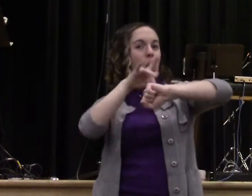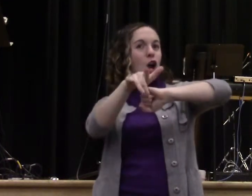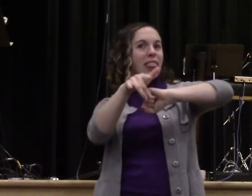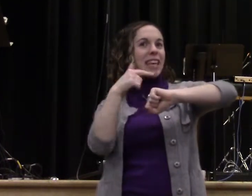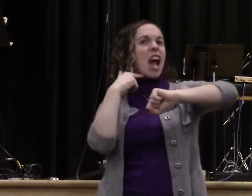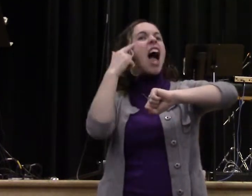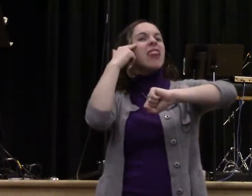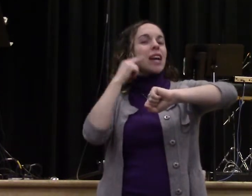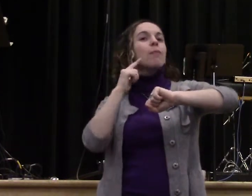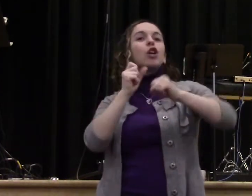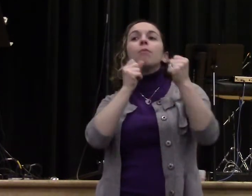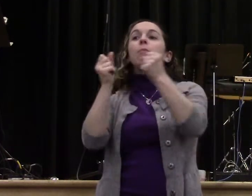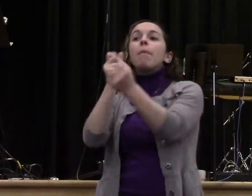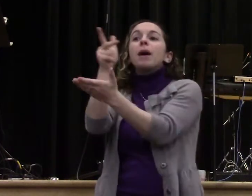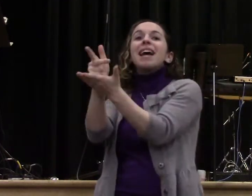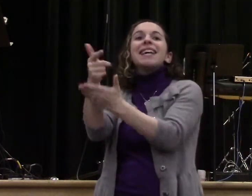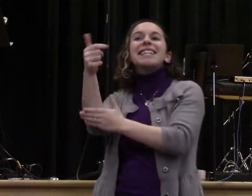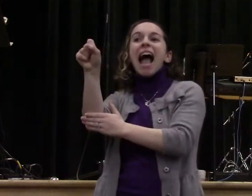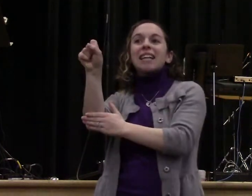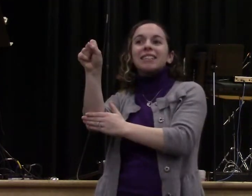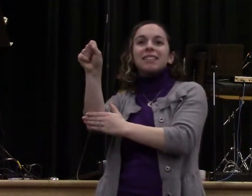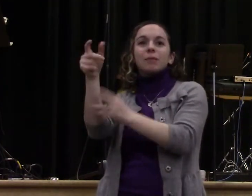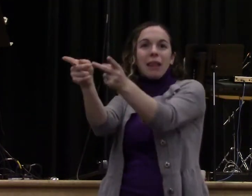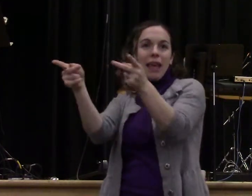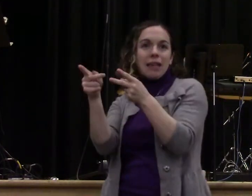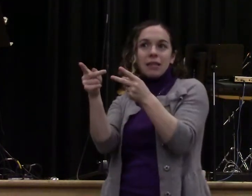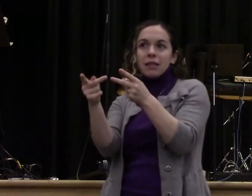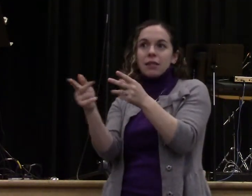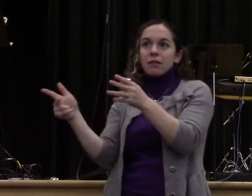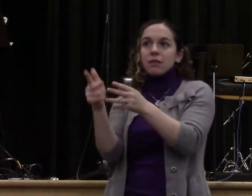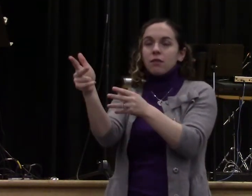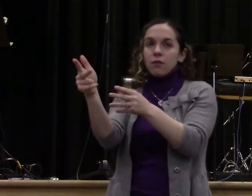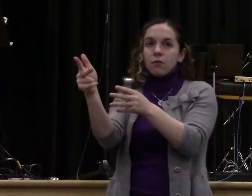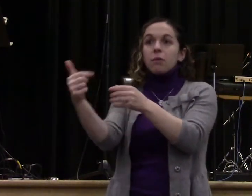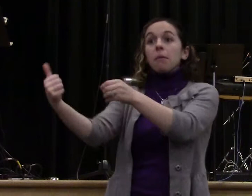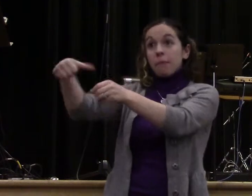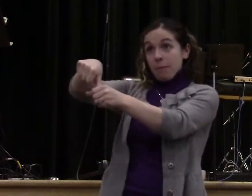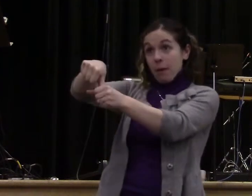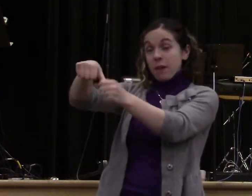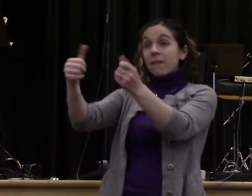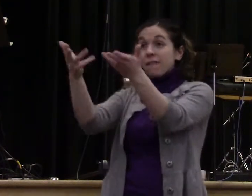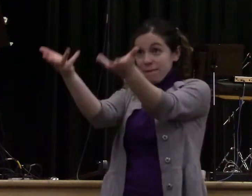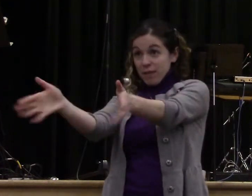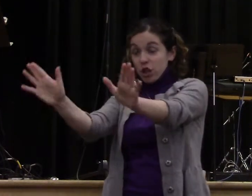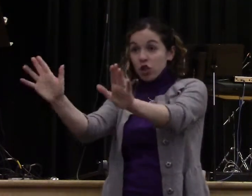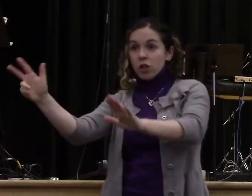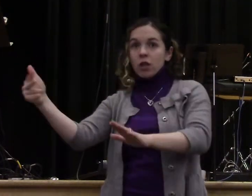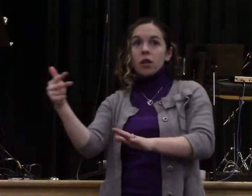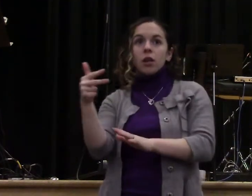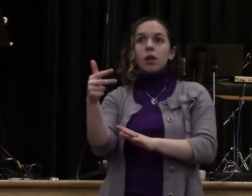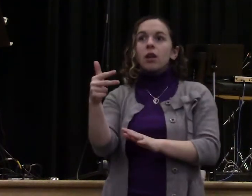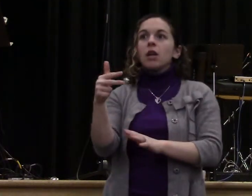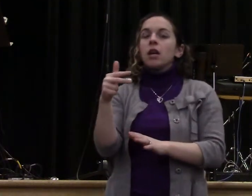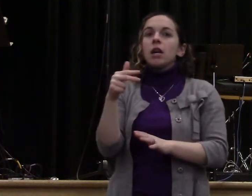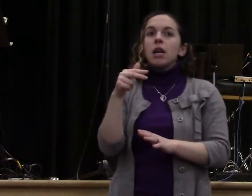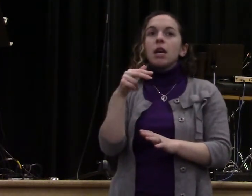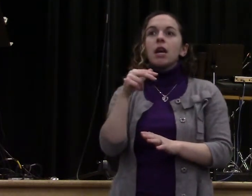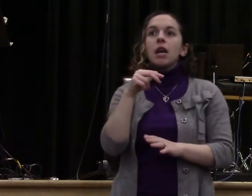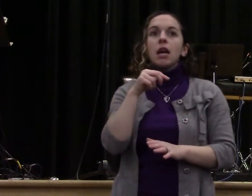go get gas. So I pulled into the gas station, got gas, and I'm pulling out of the gas station and I didn't really look clear enough. And I cut